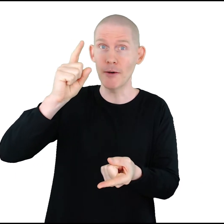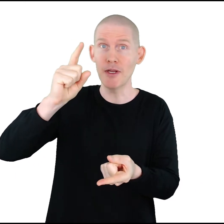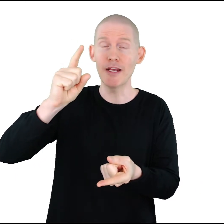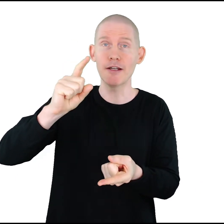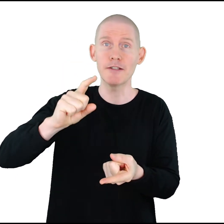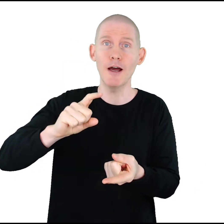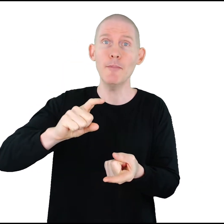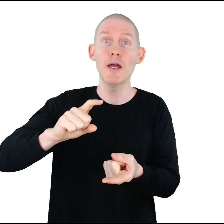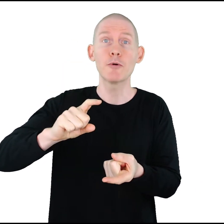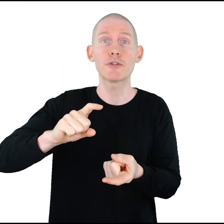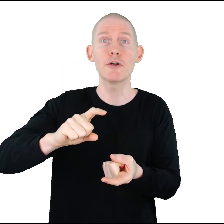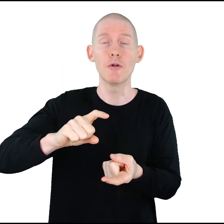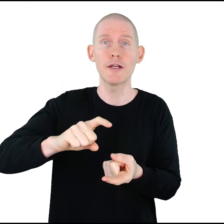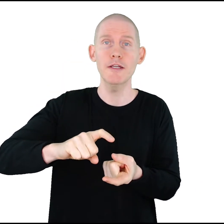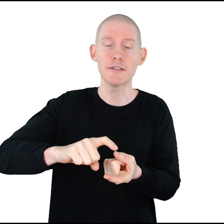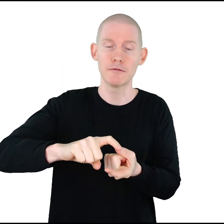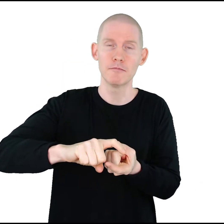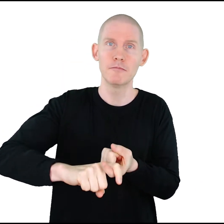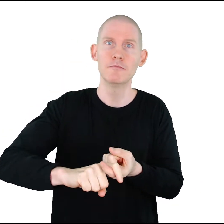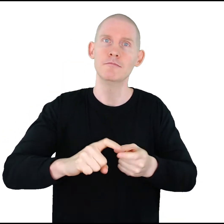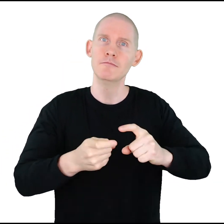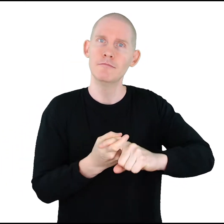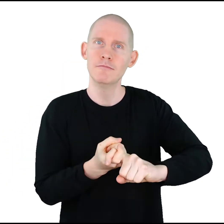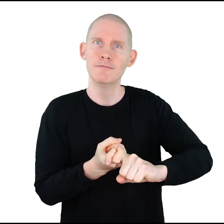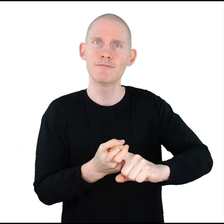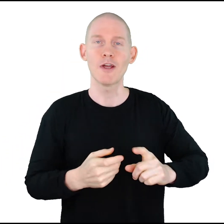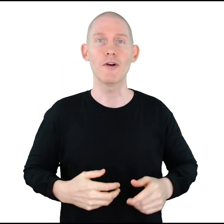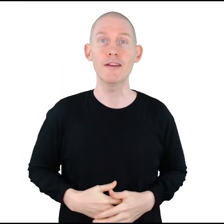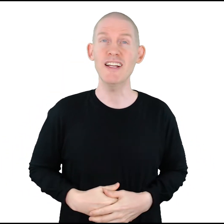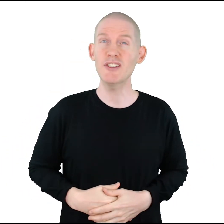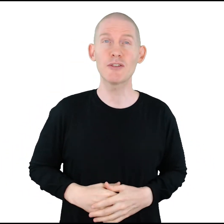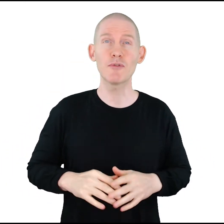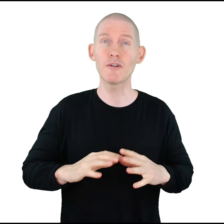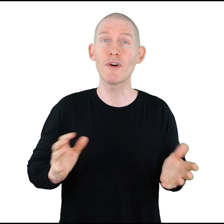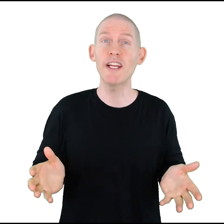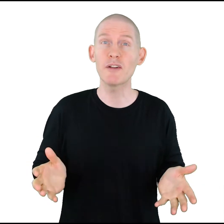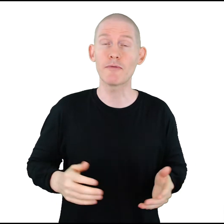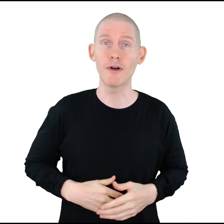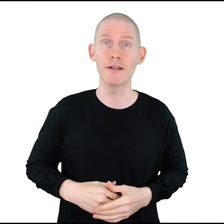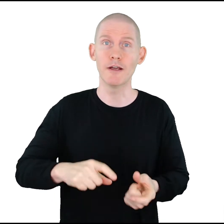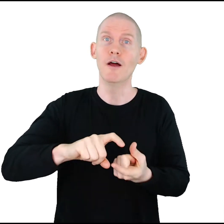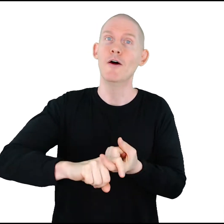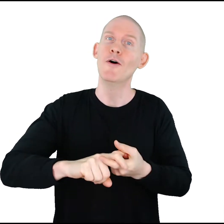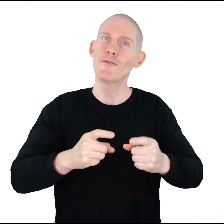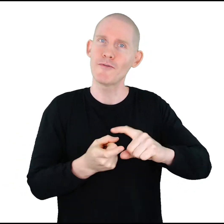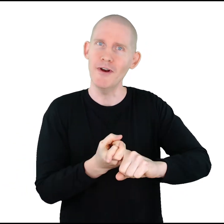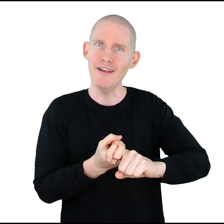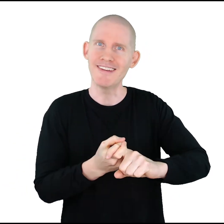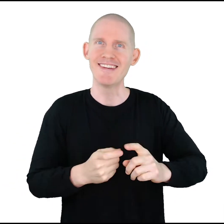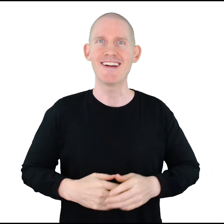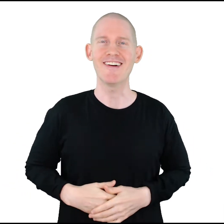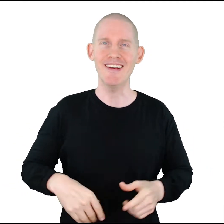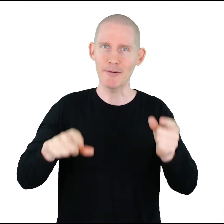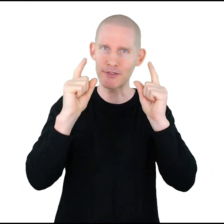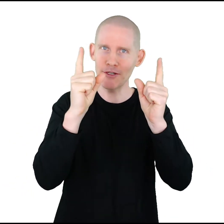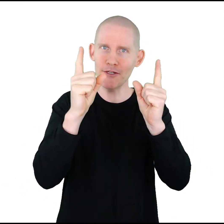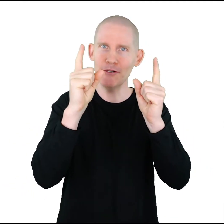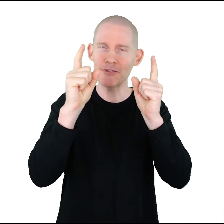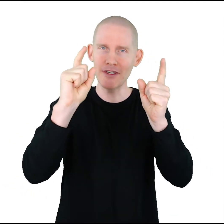dominant hand on top. We're just going to go like this. All right, that's just for a regular friend. Friend. All right, now we're still going to use our